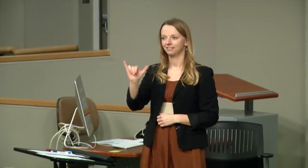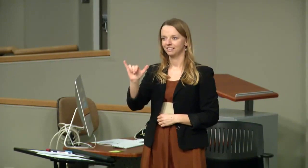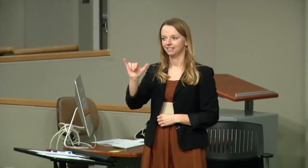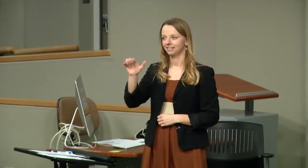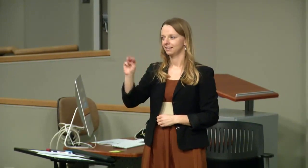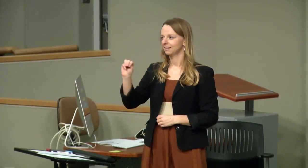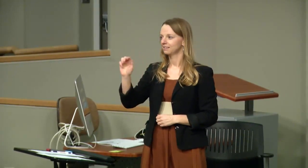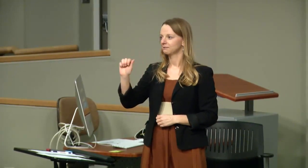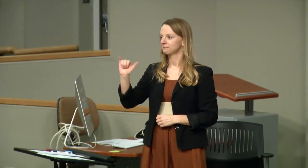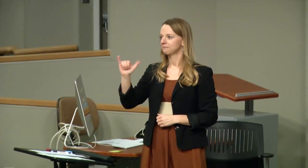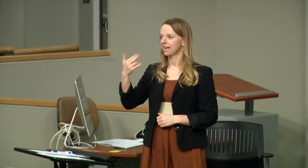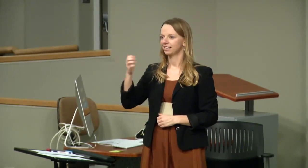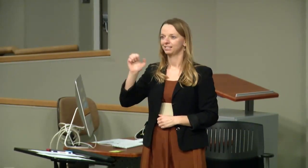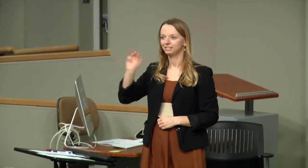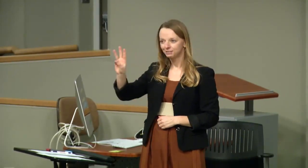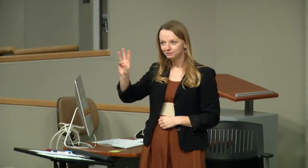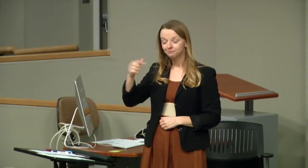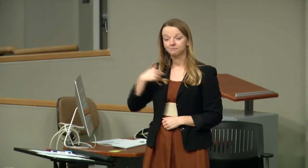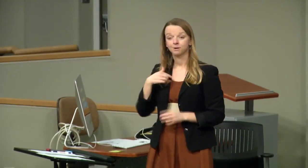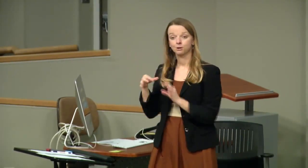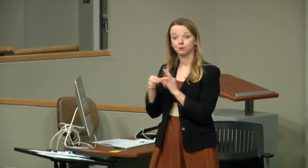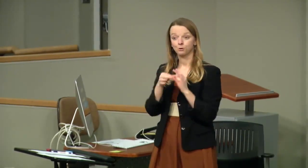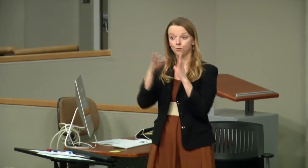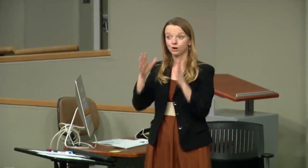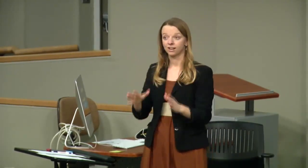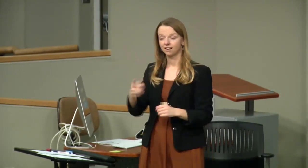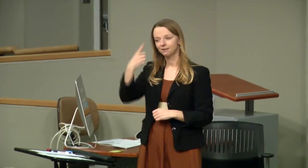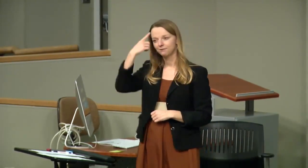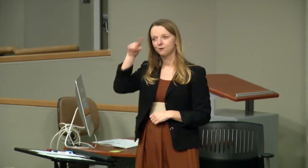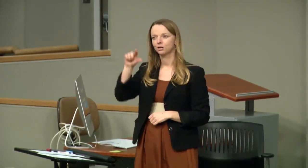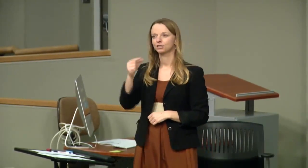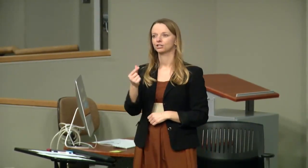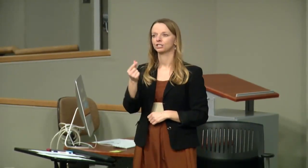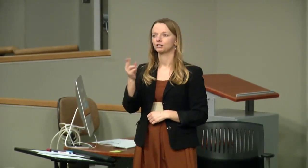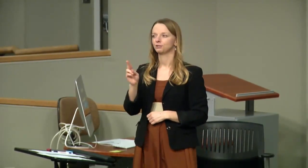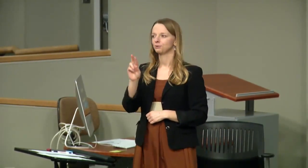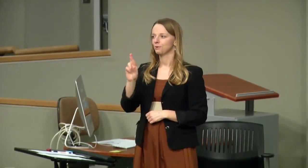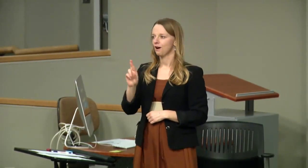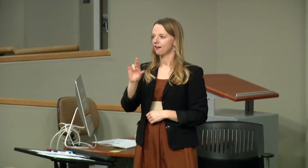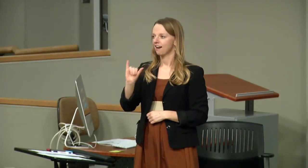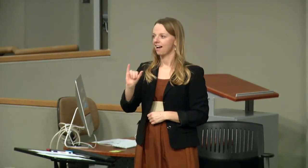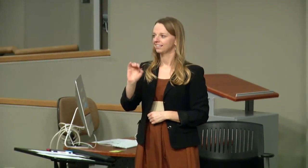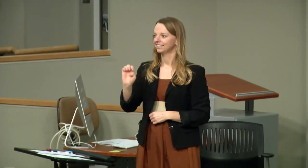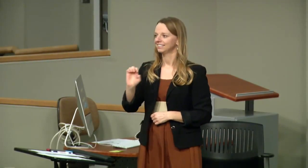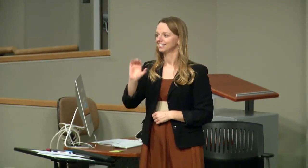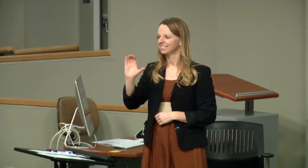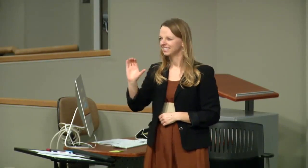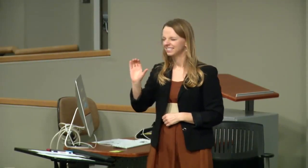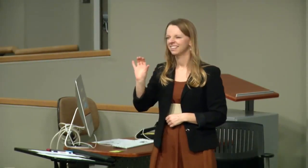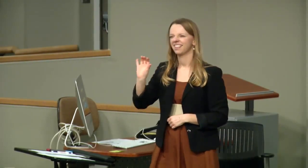My name is Hillary Mayhew. And I'm the coordinator here for the Gallaudet, G-U-R-I-E-C.